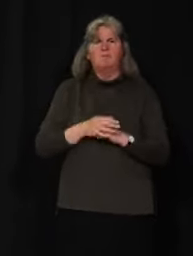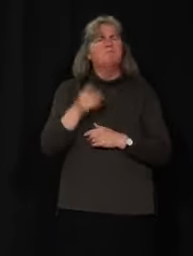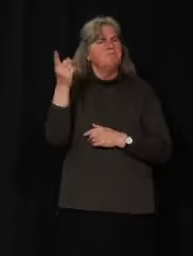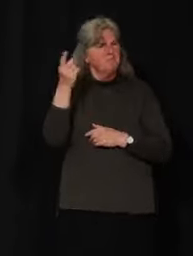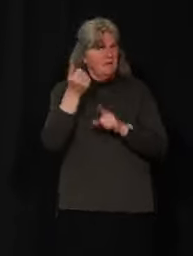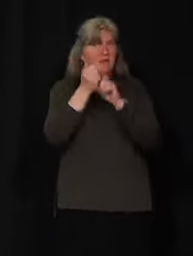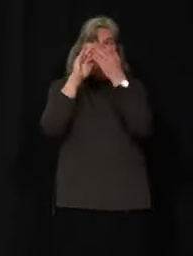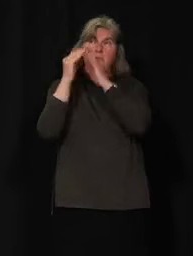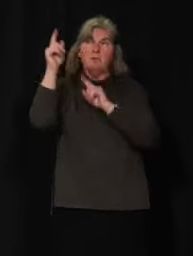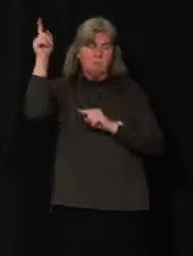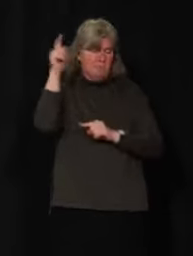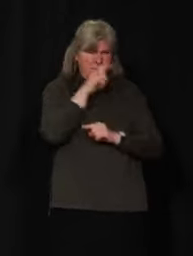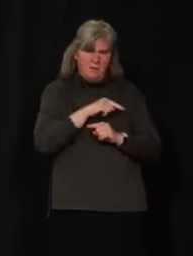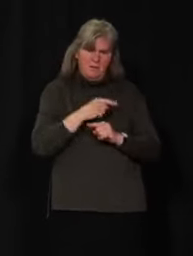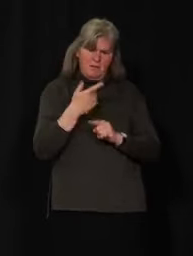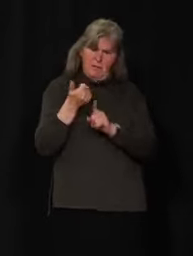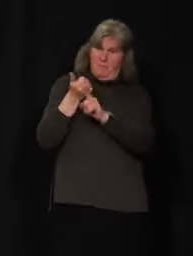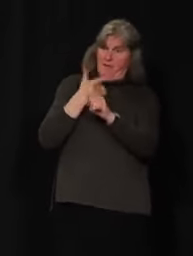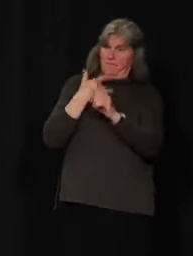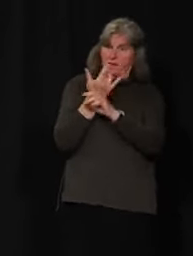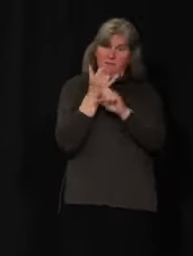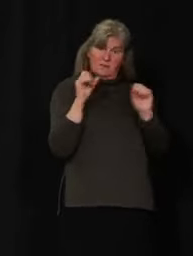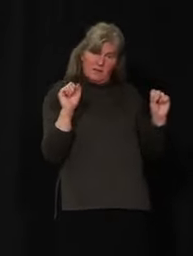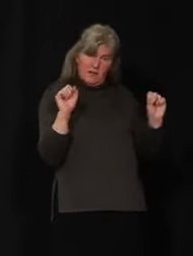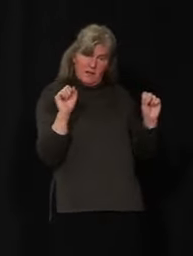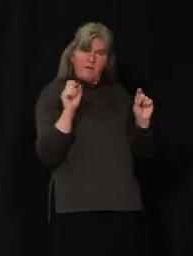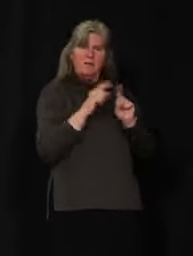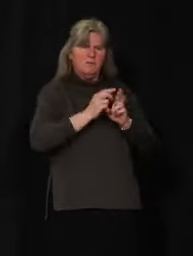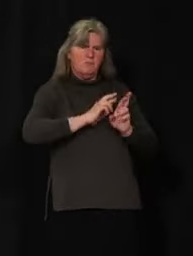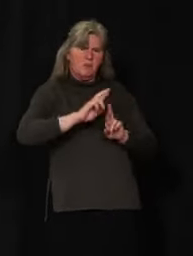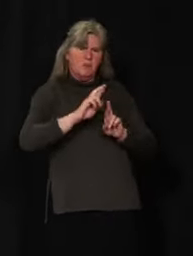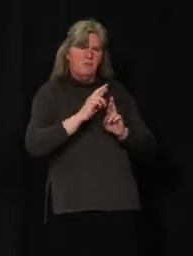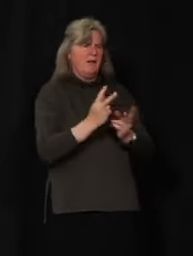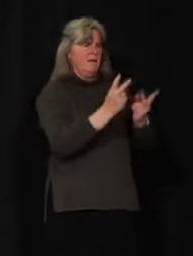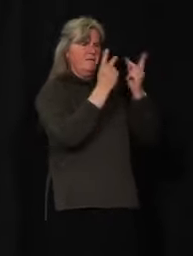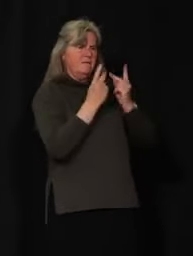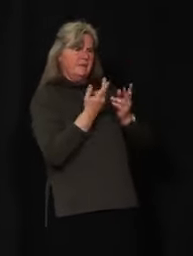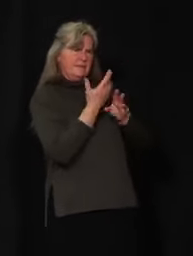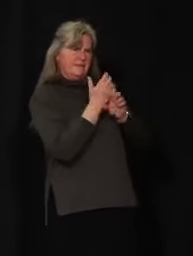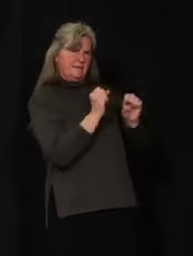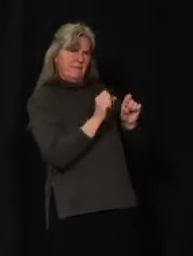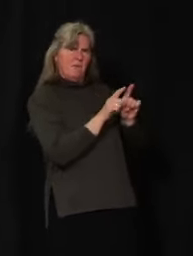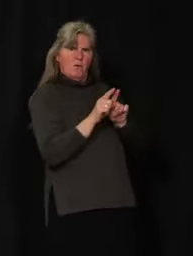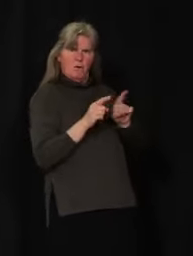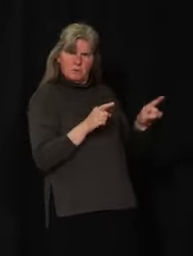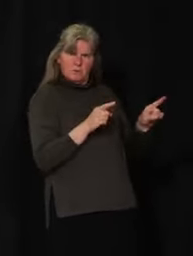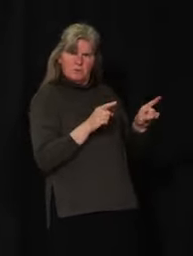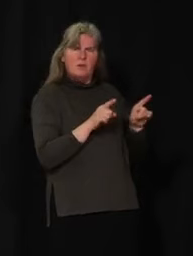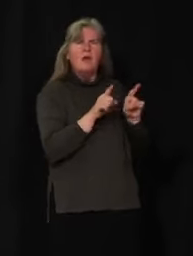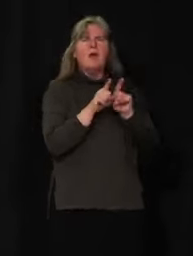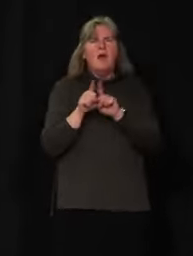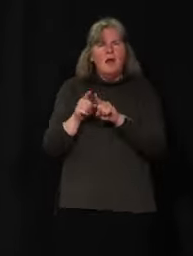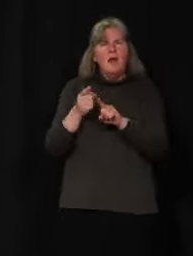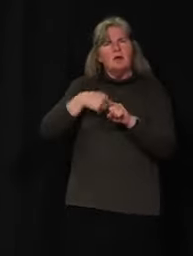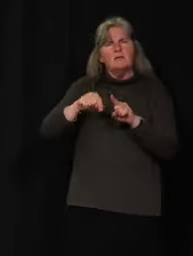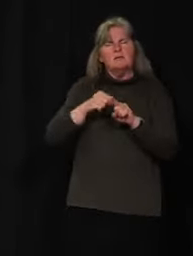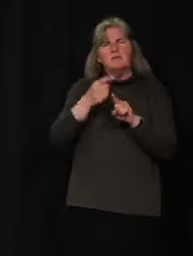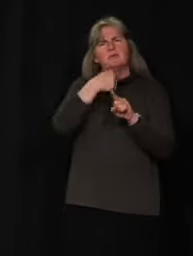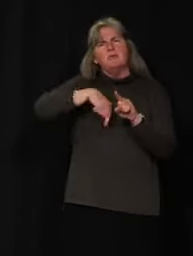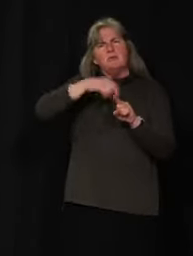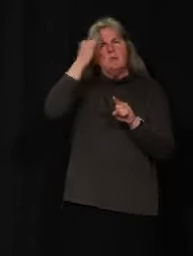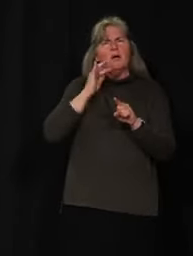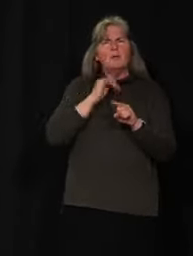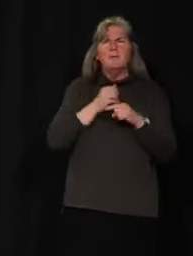steps to ensure that they feel safe and prepared for visitors, and we ask UConners to stay informed and be